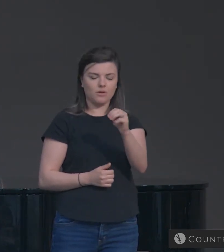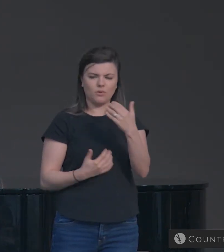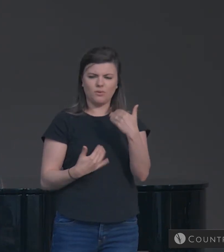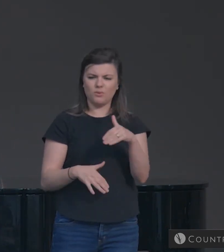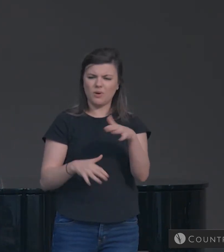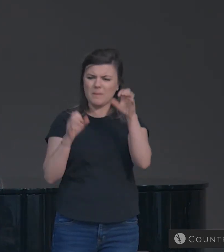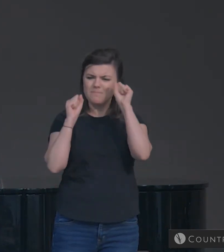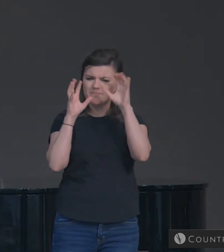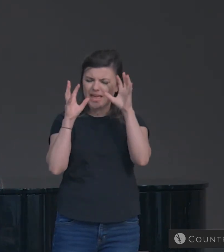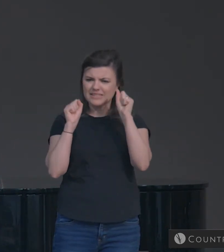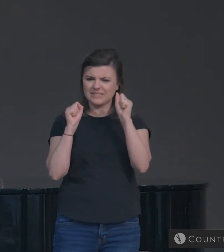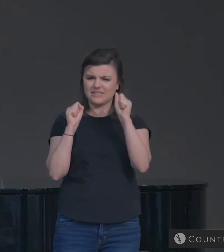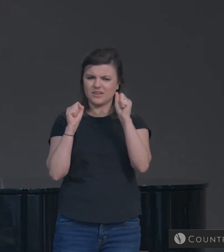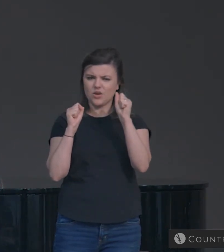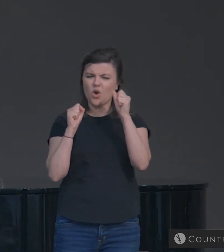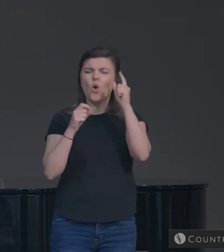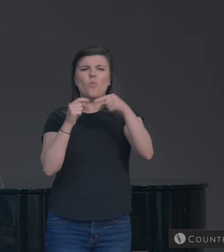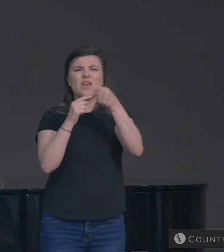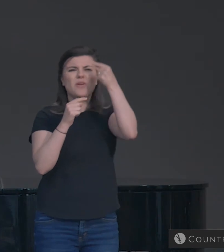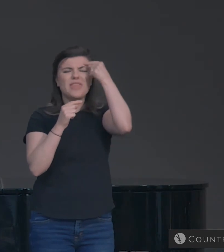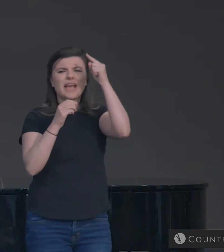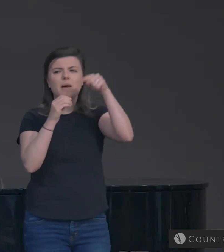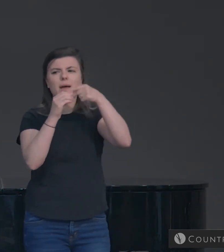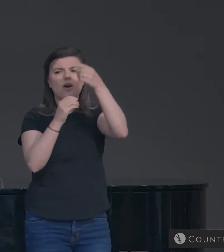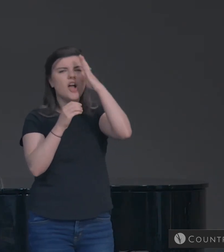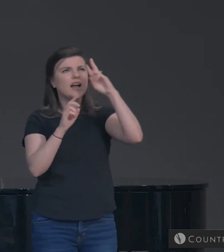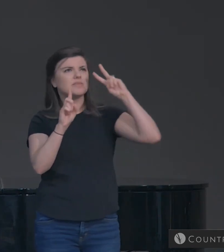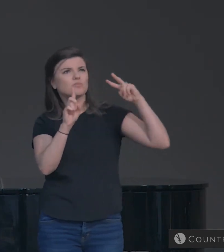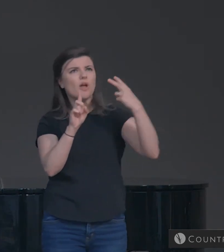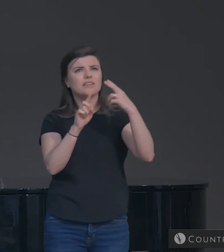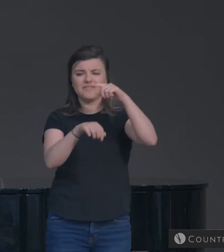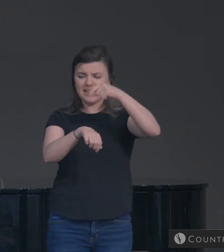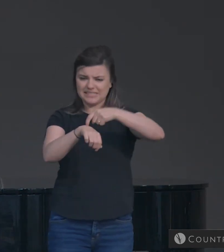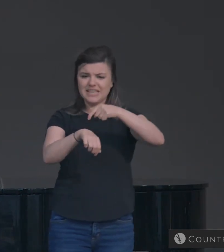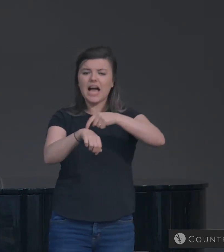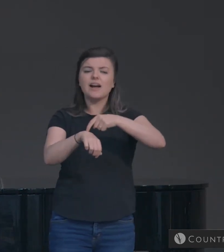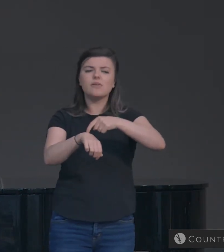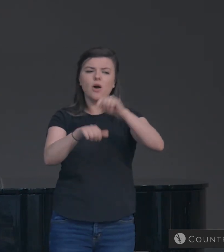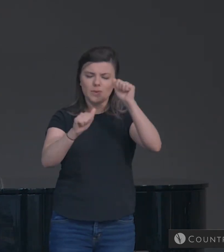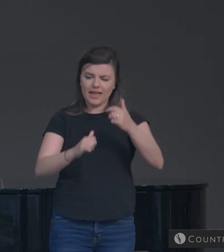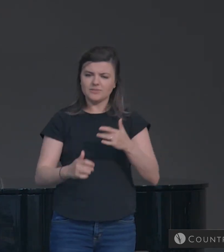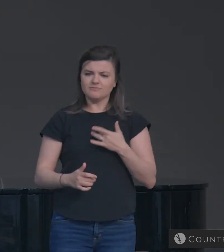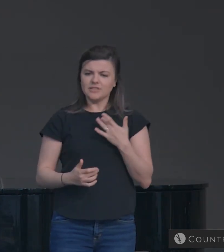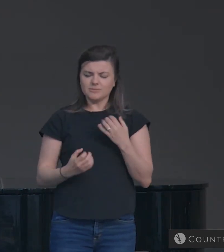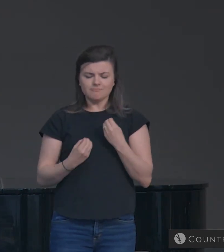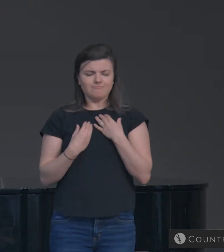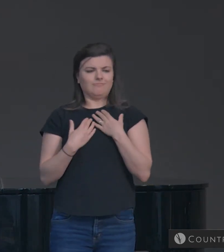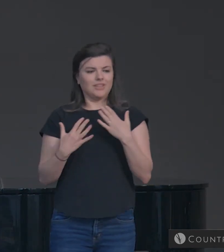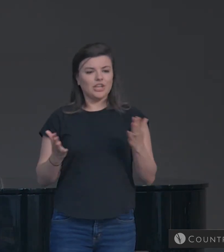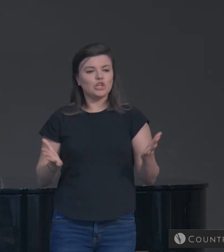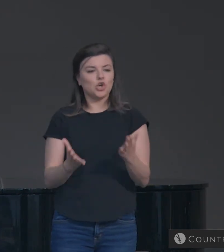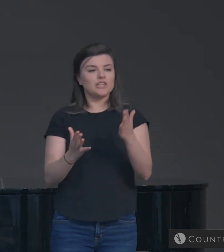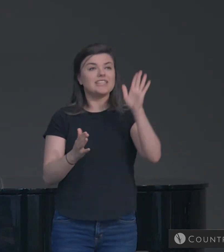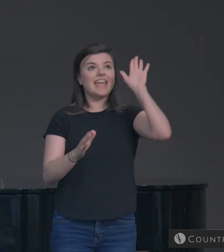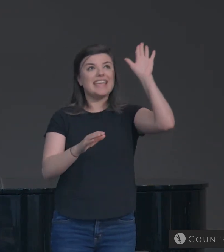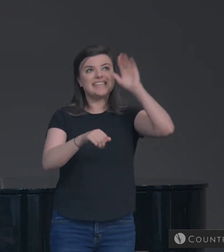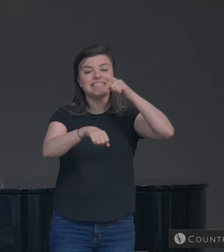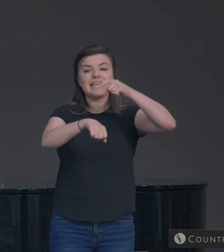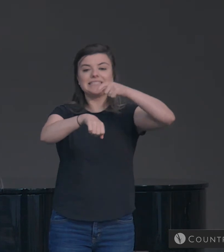And when we begin to think about God's view of time. We can be encouraged that God's timing